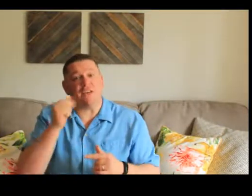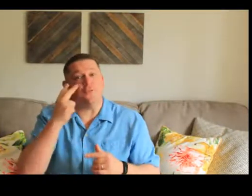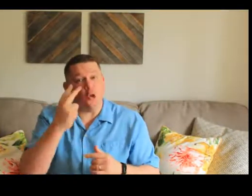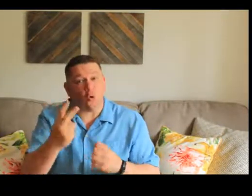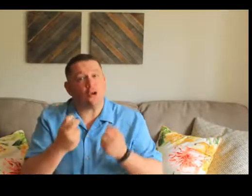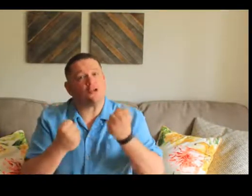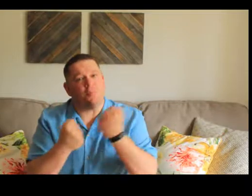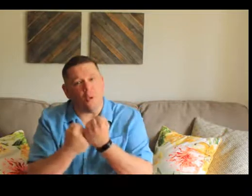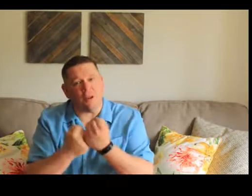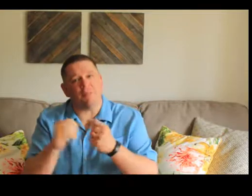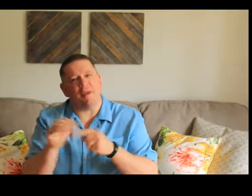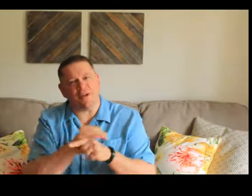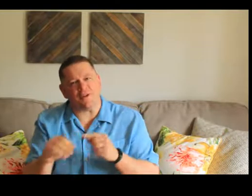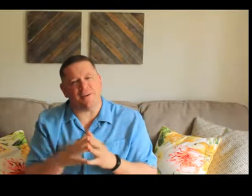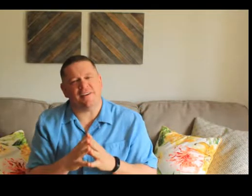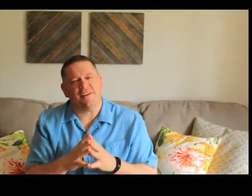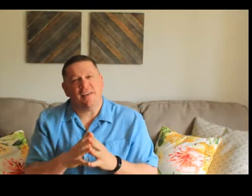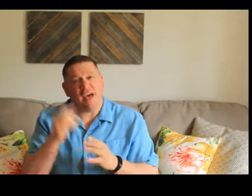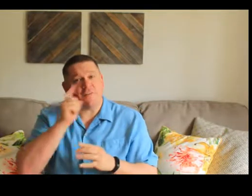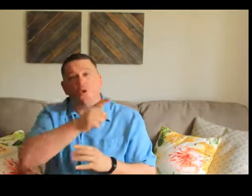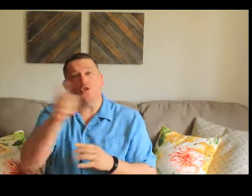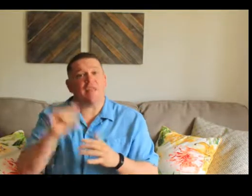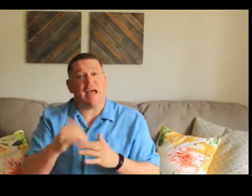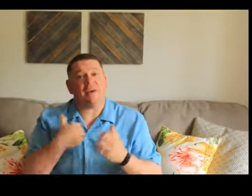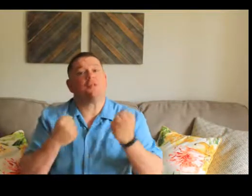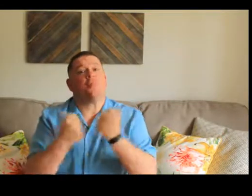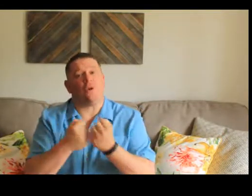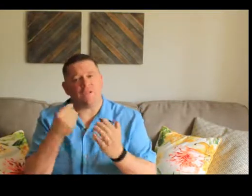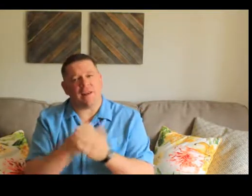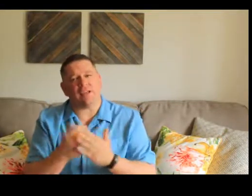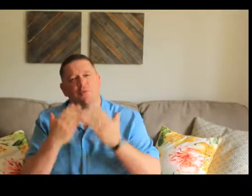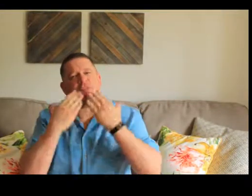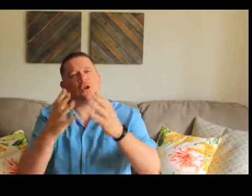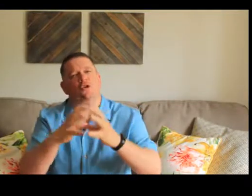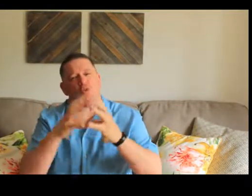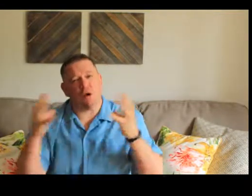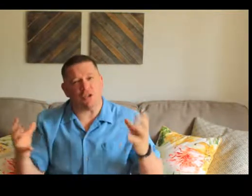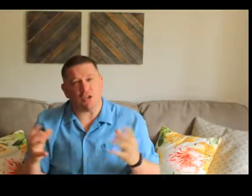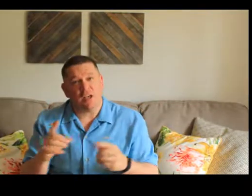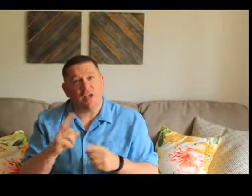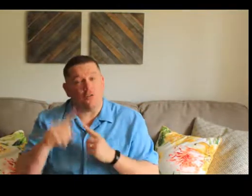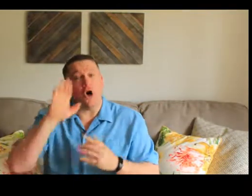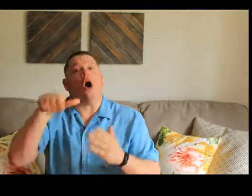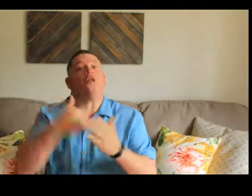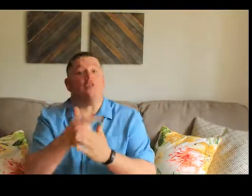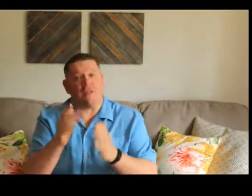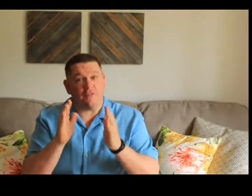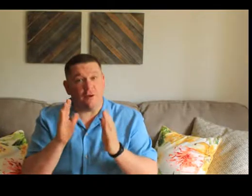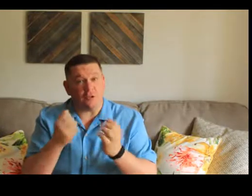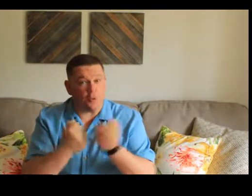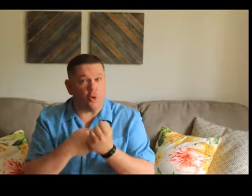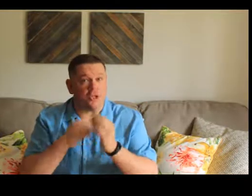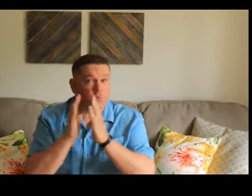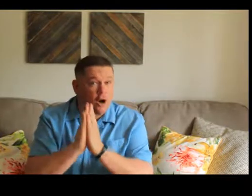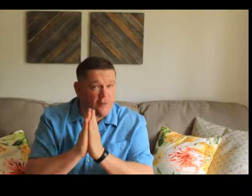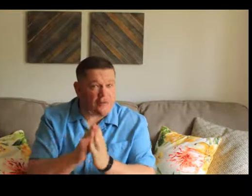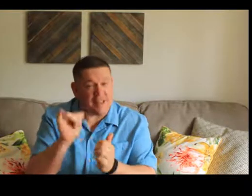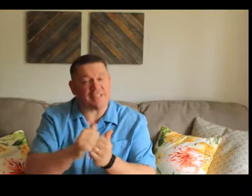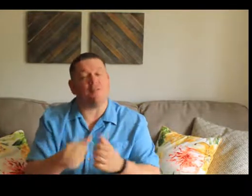a viewer-supported ministry. And for those that have supported us financially, thank you so much. For all of you that have supported us prayerfully, that's even